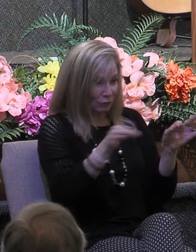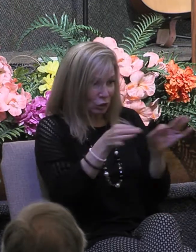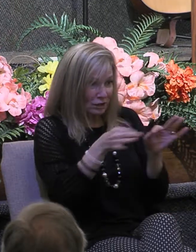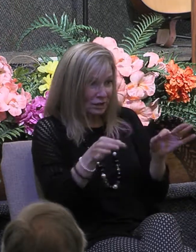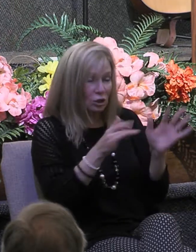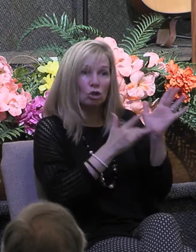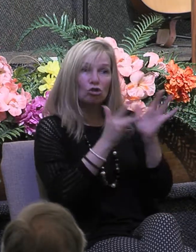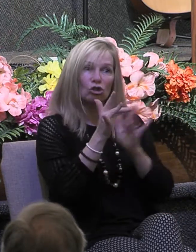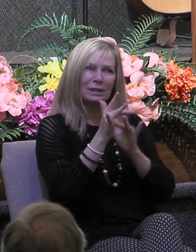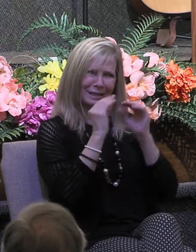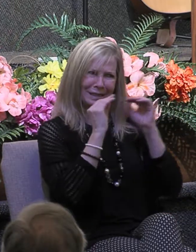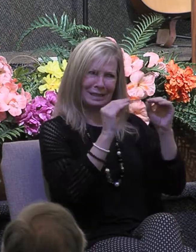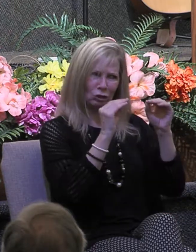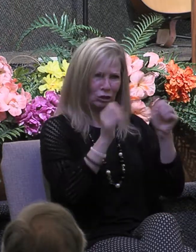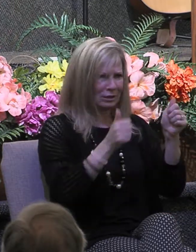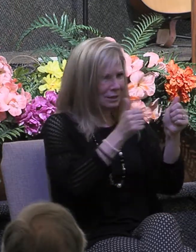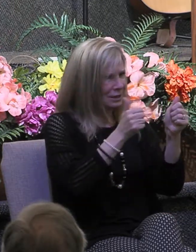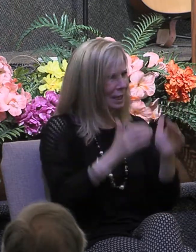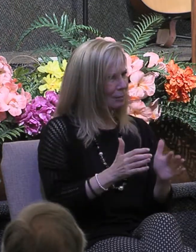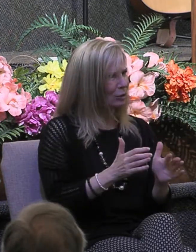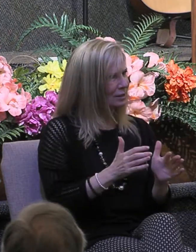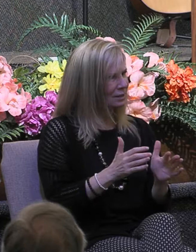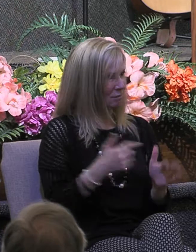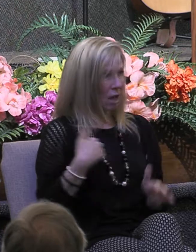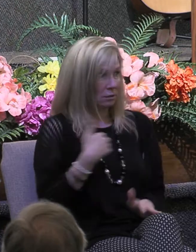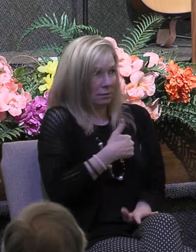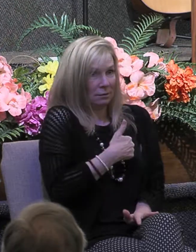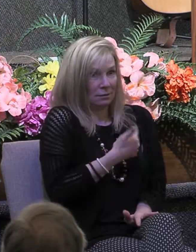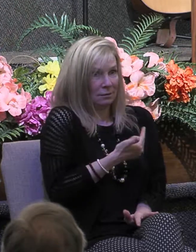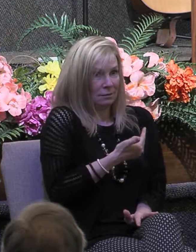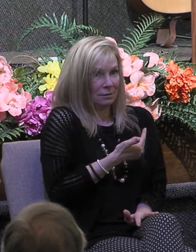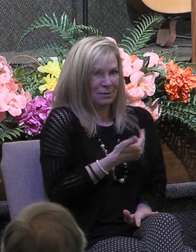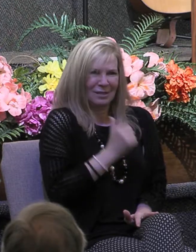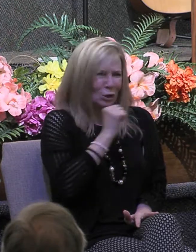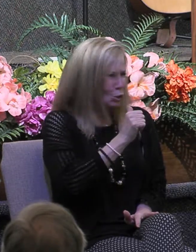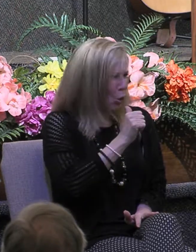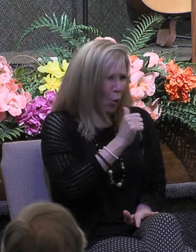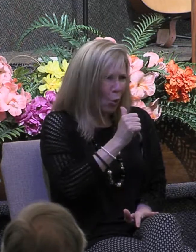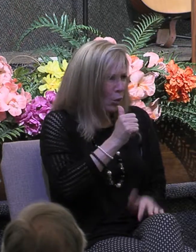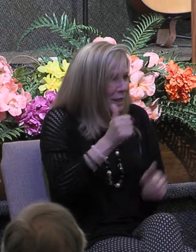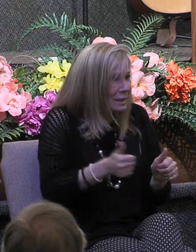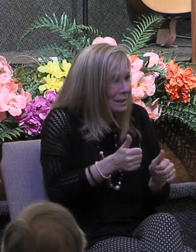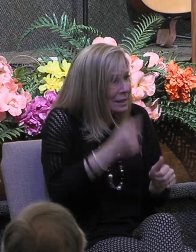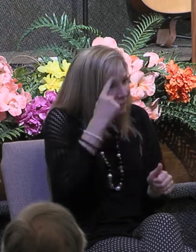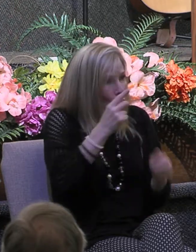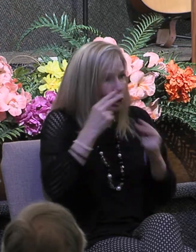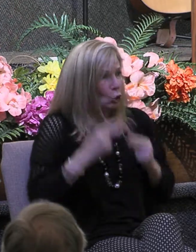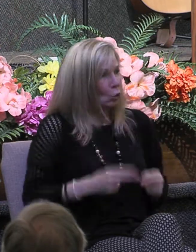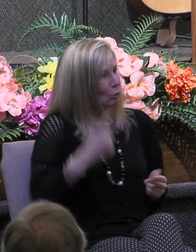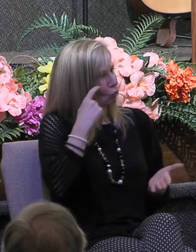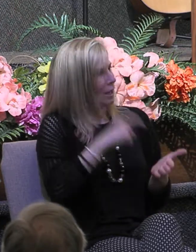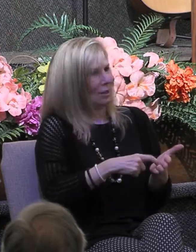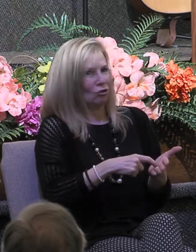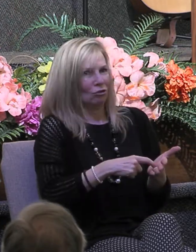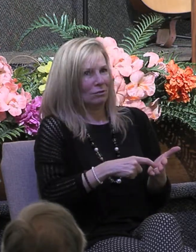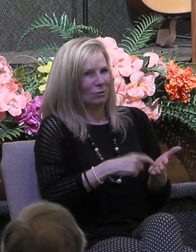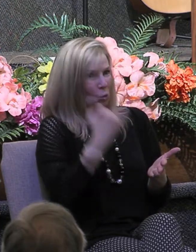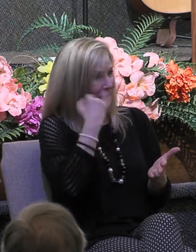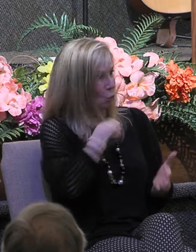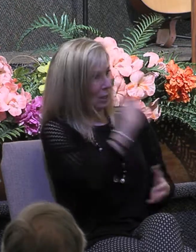his disciples us to not seek any human recognition when we give he said in